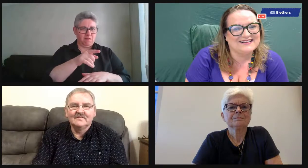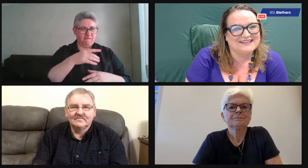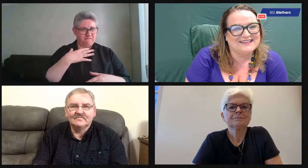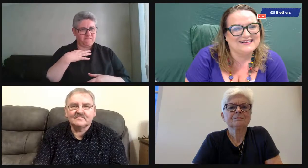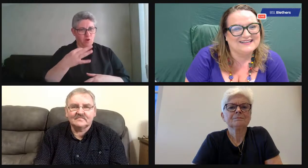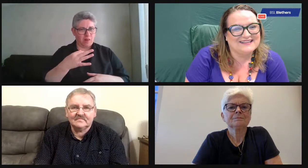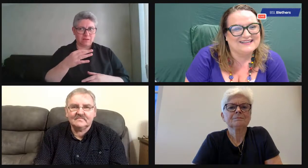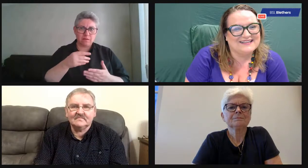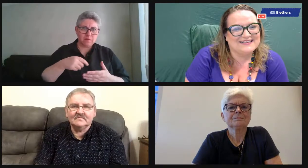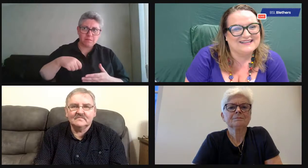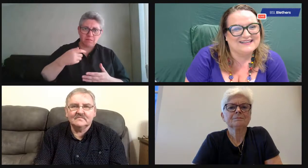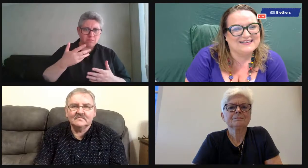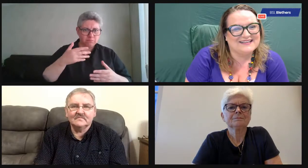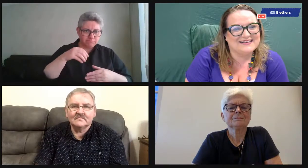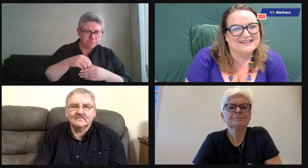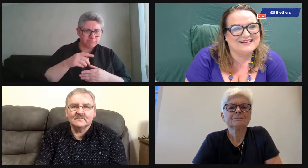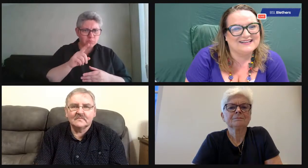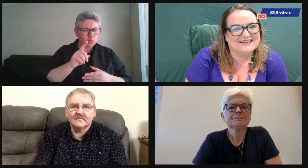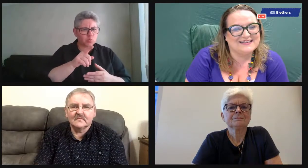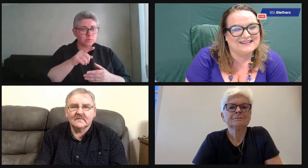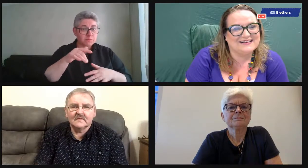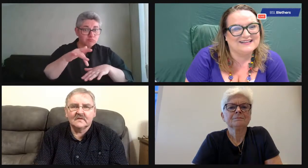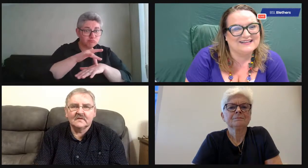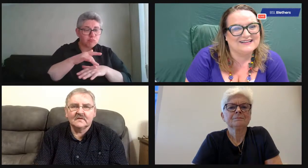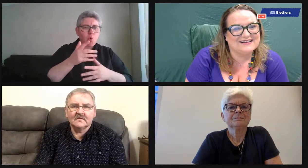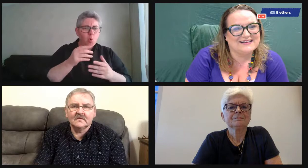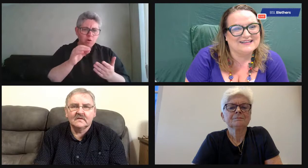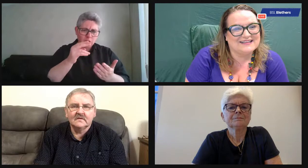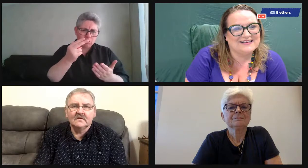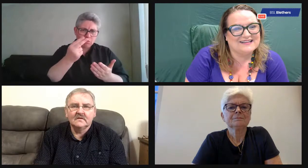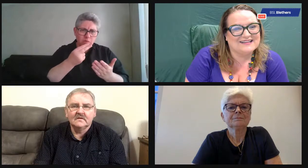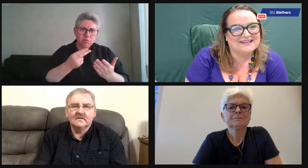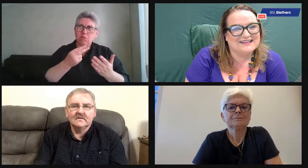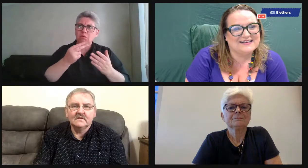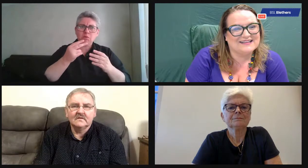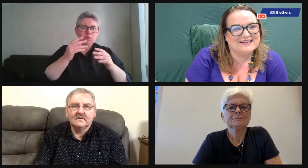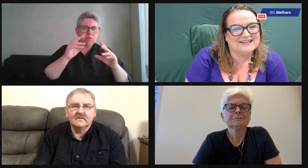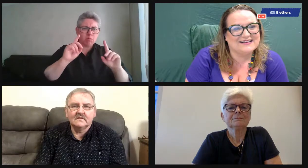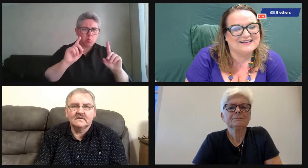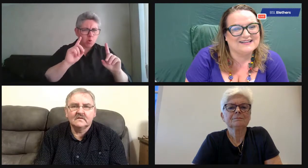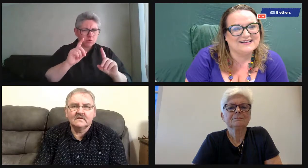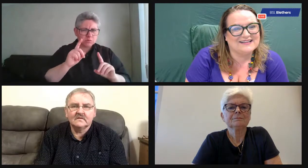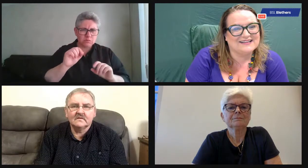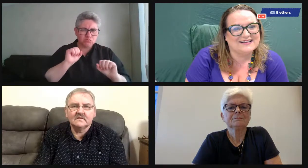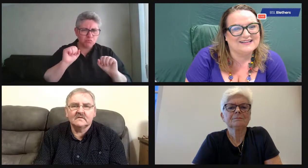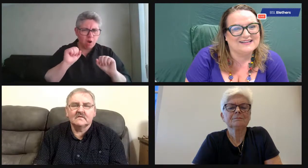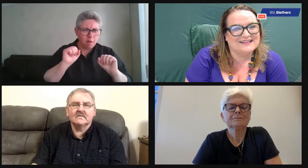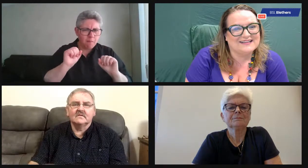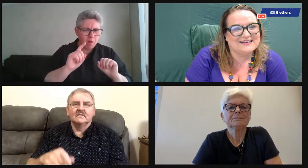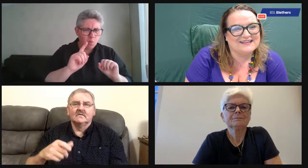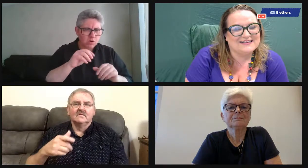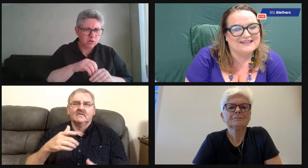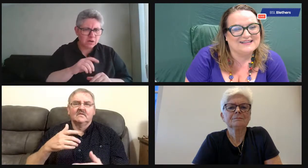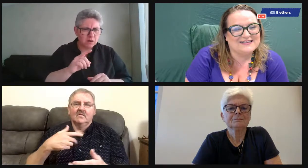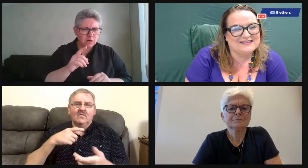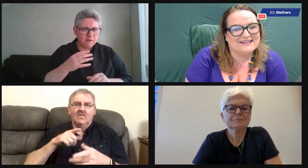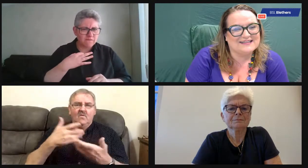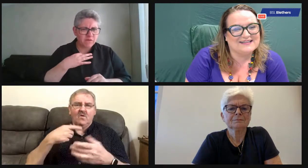So if you're both involved in the drama, was that volunteering? Were you just performing or were you designing the sets or